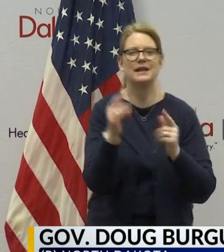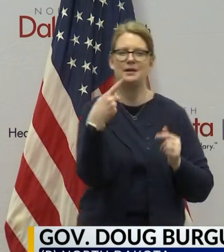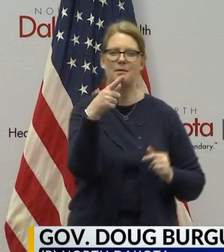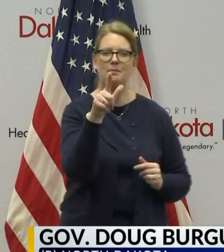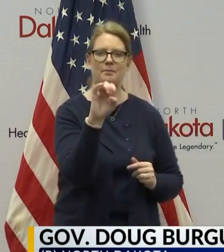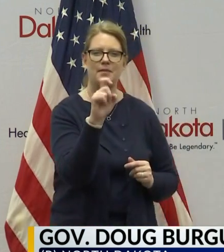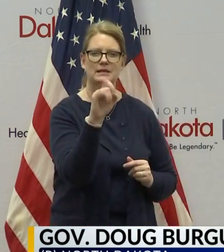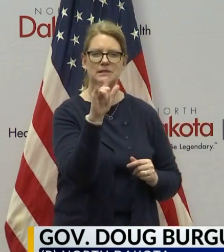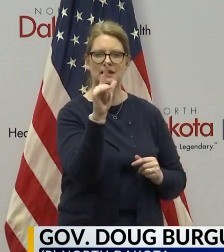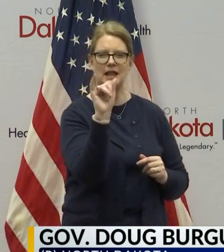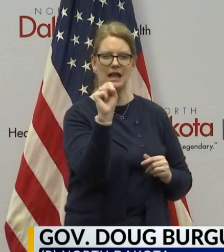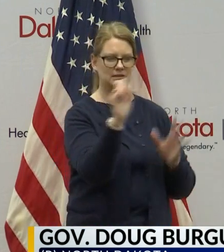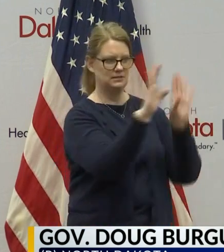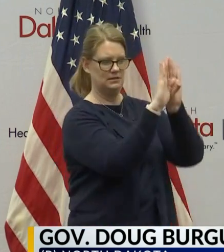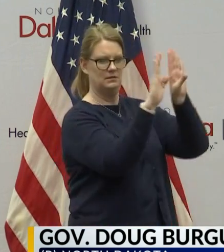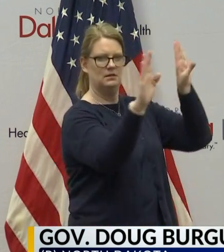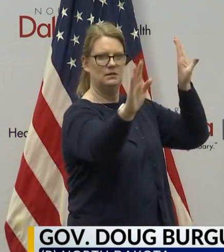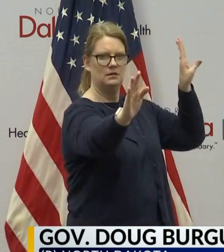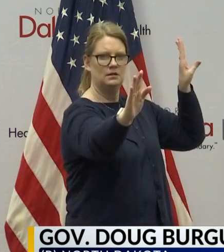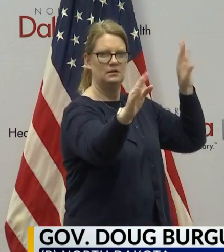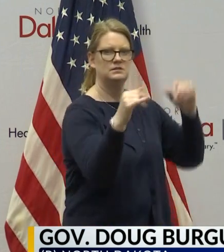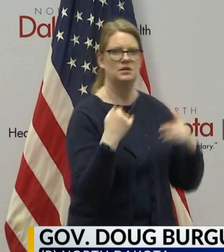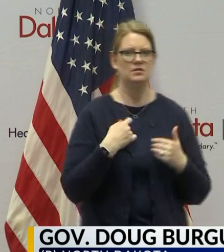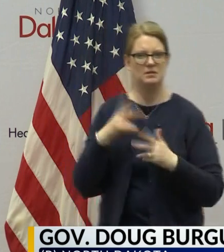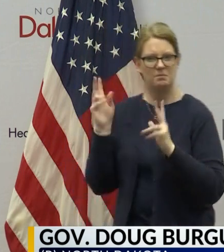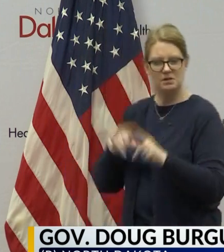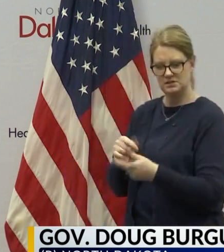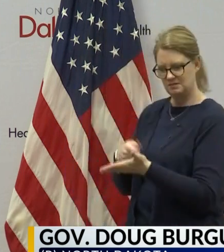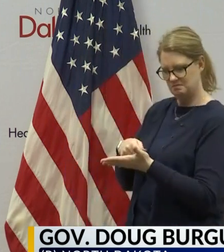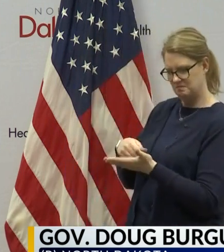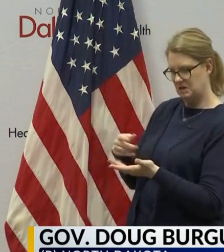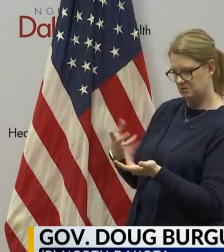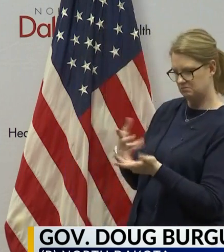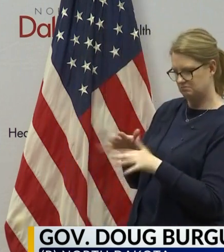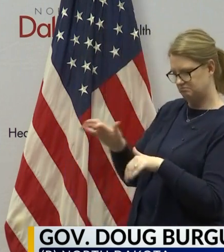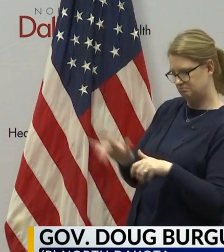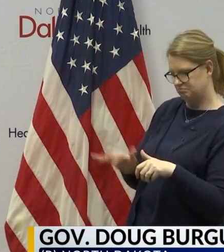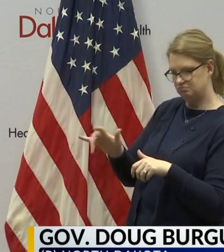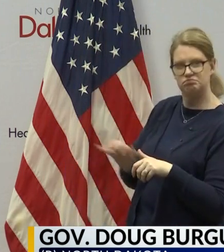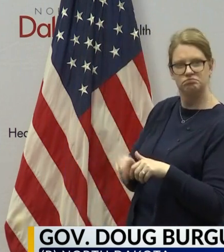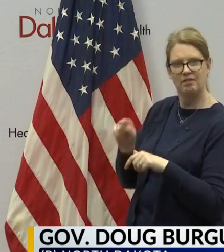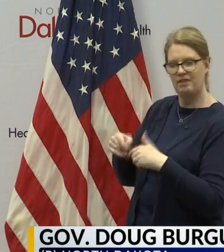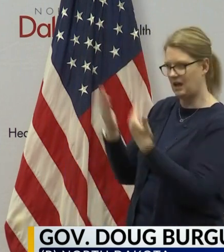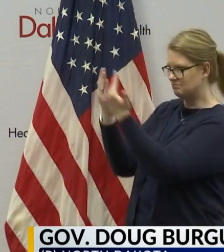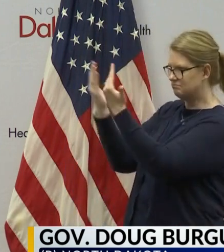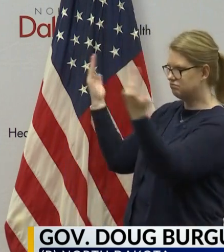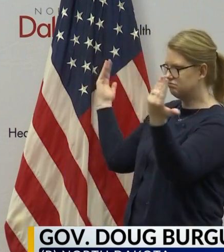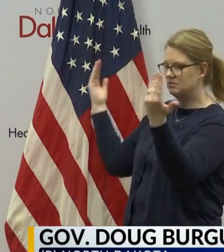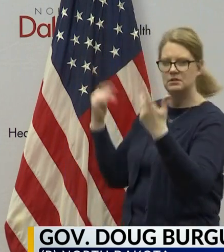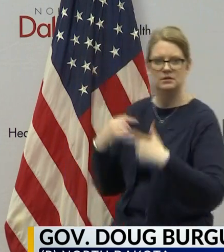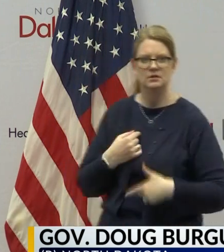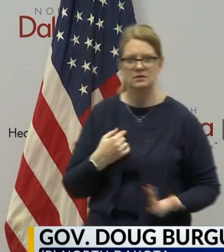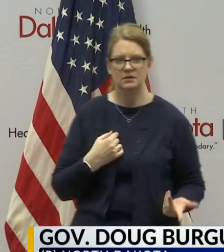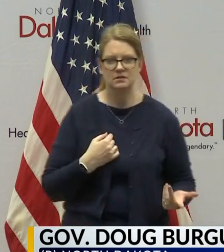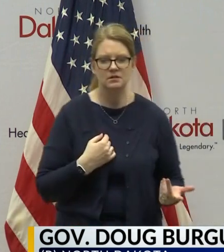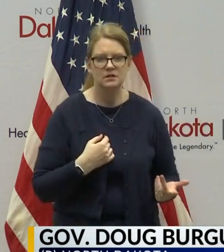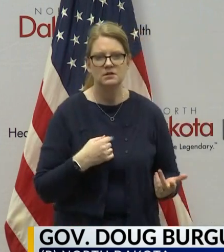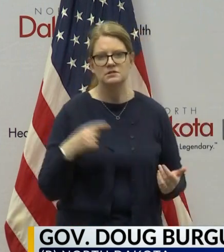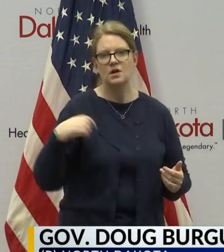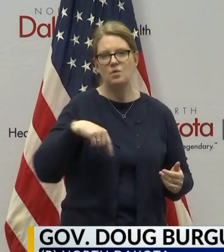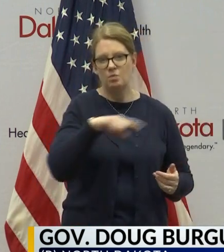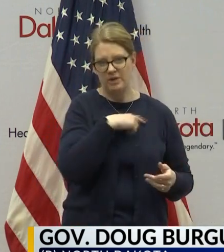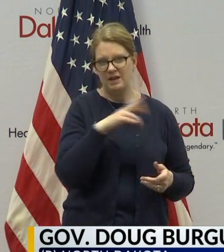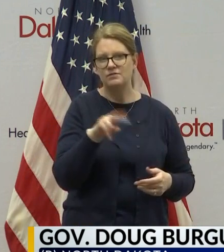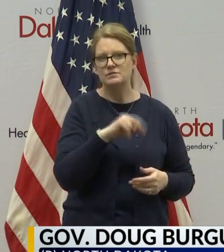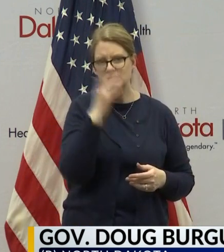picking up orders. There's hundreds and hundreds of things that could never be encompassed in an executive order that we as smart North